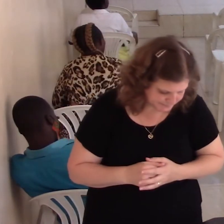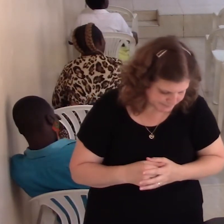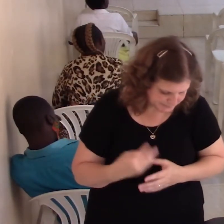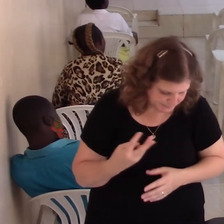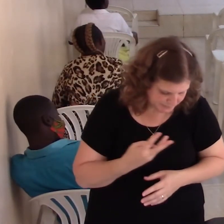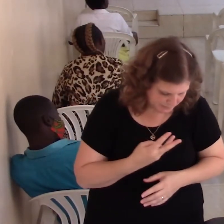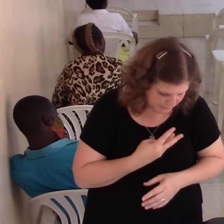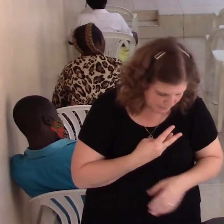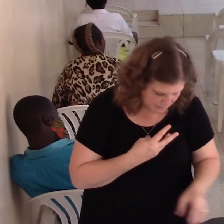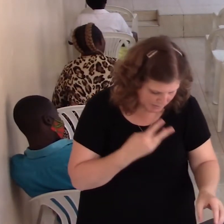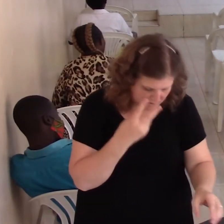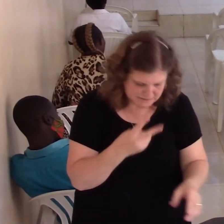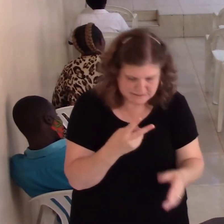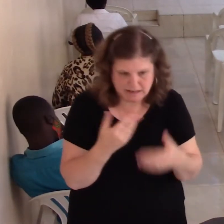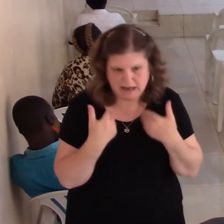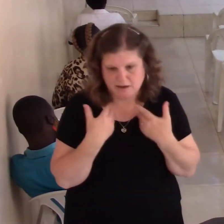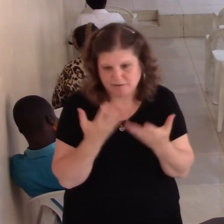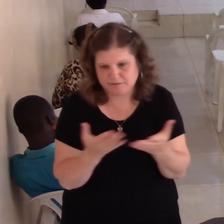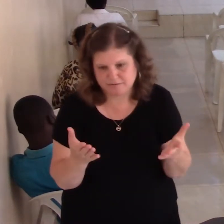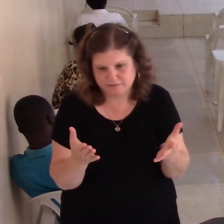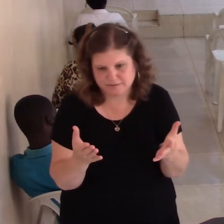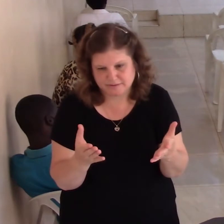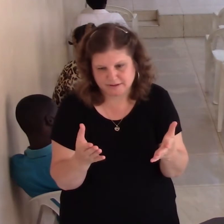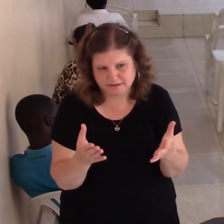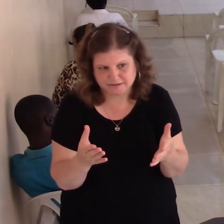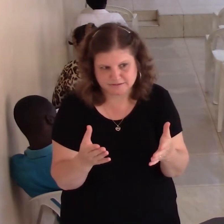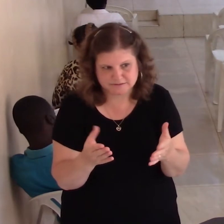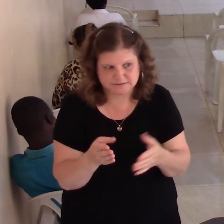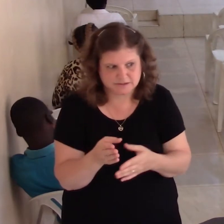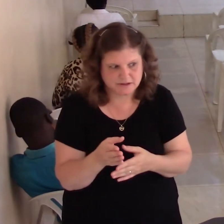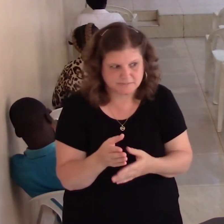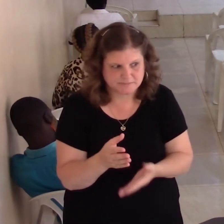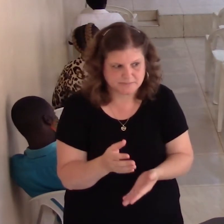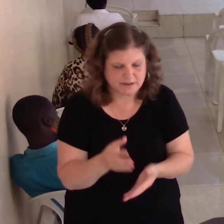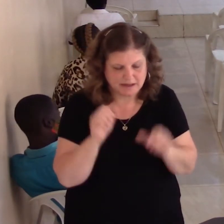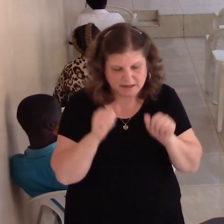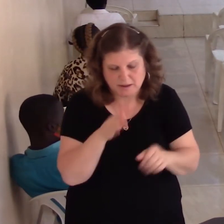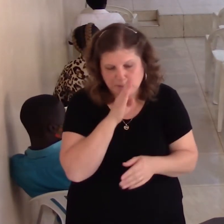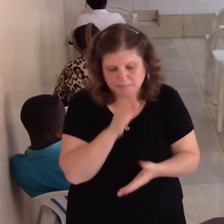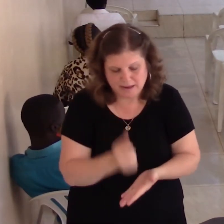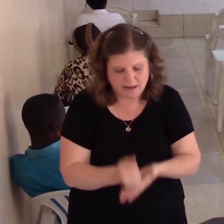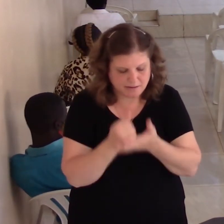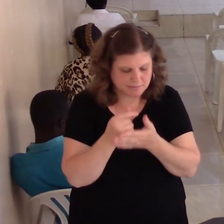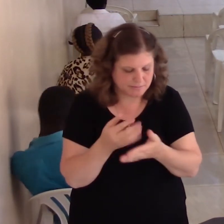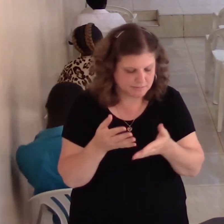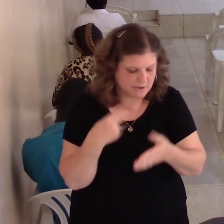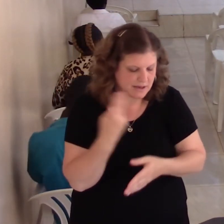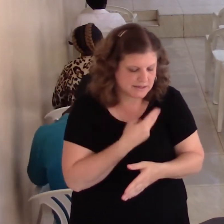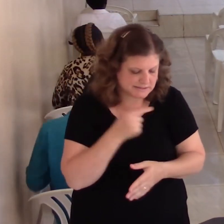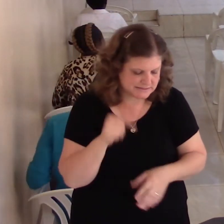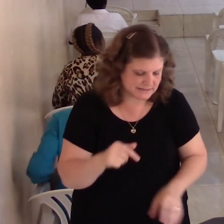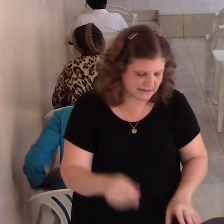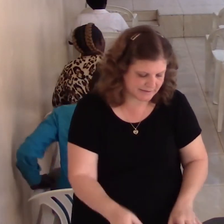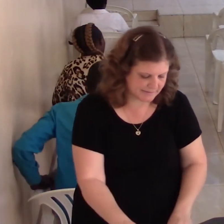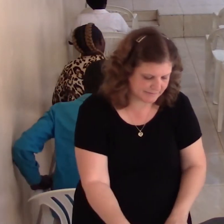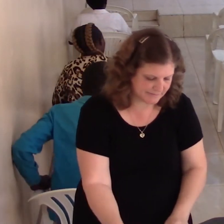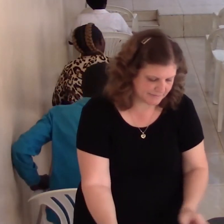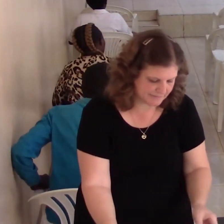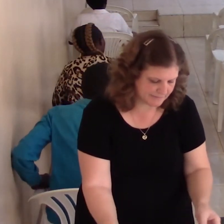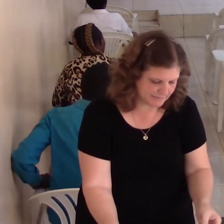morning. And I want to see how these things can be an help to us today. When we talk about continuing prayer,